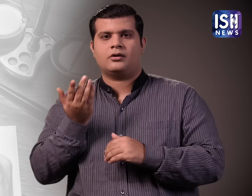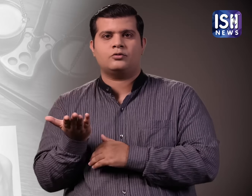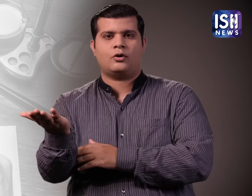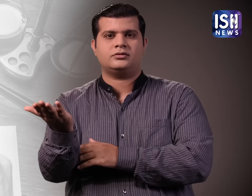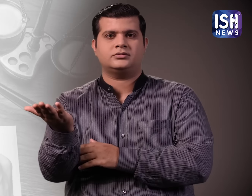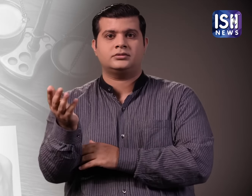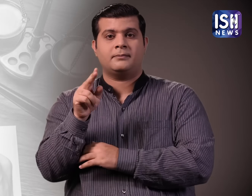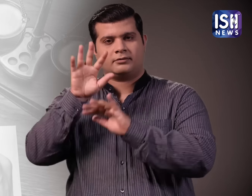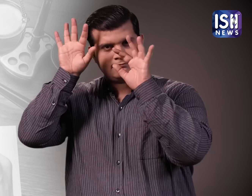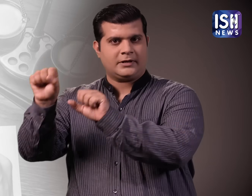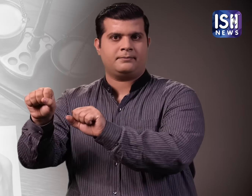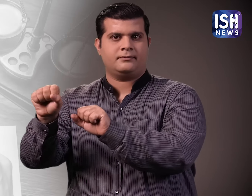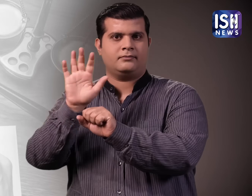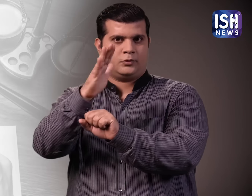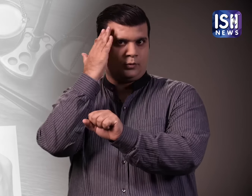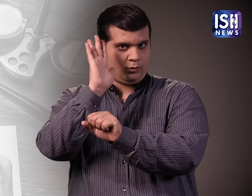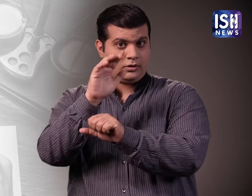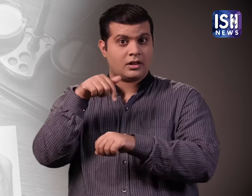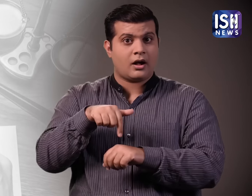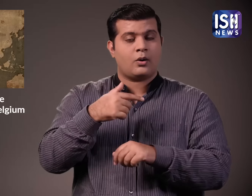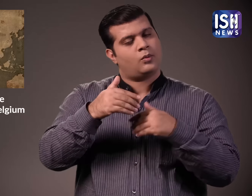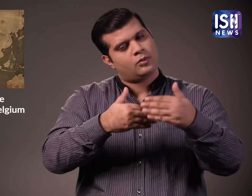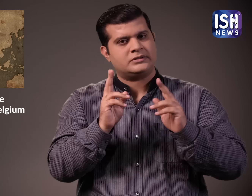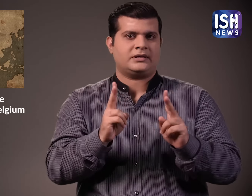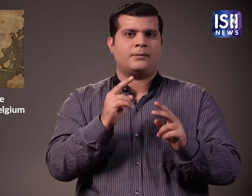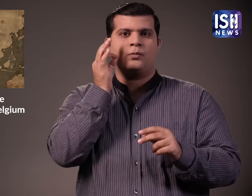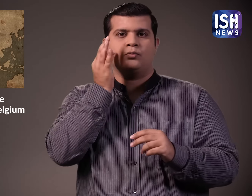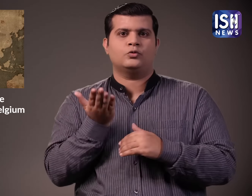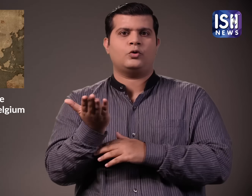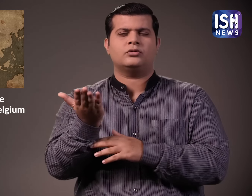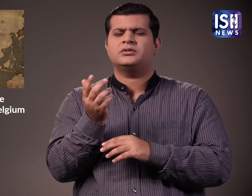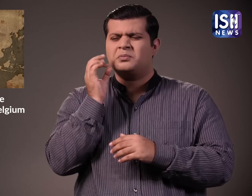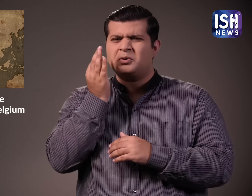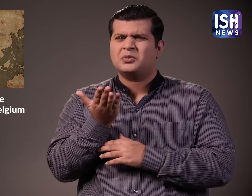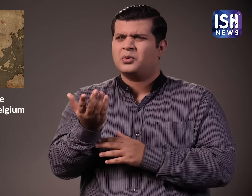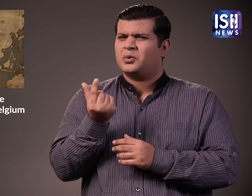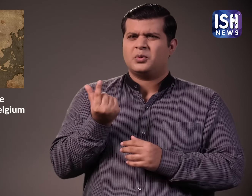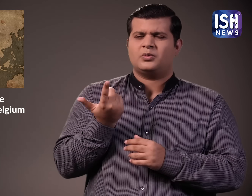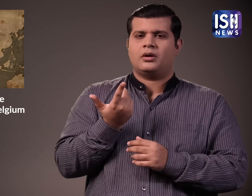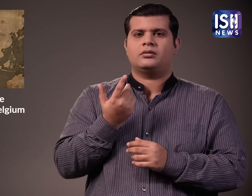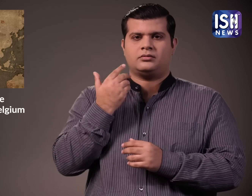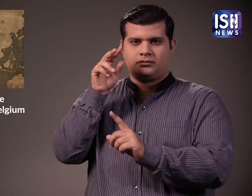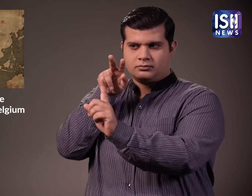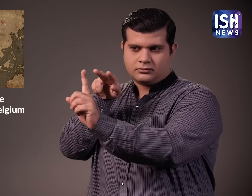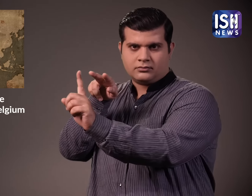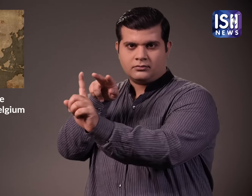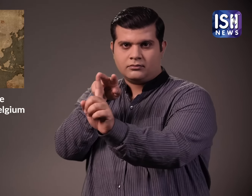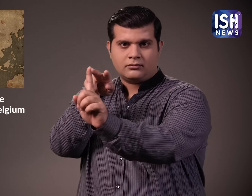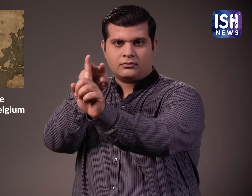somebody, you need to issue the Red Notice. That is when an arrest warrant is issued. This is the Blue Notice. It is used to